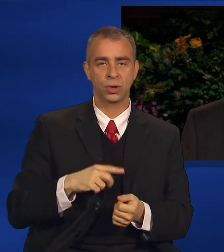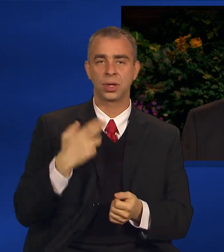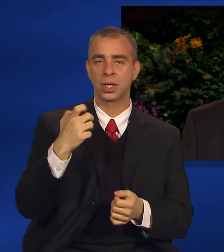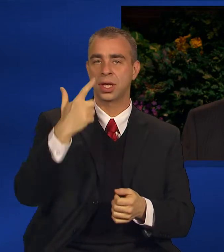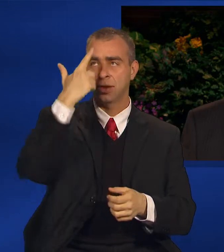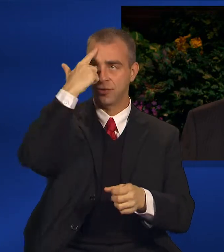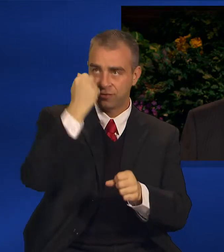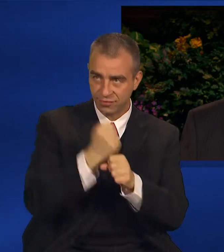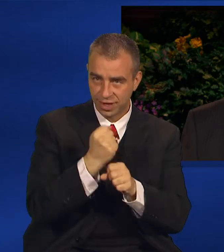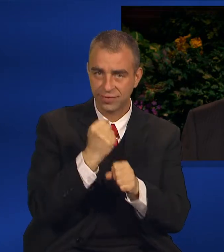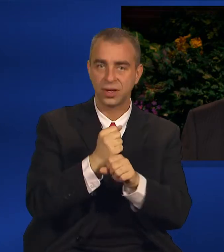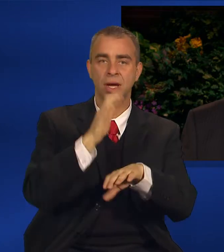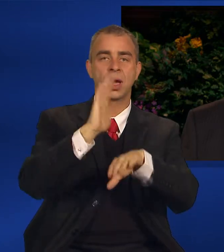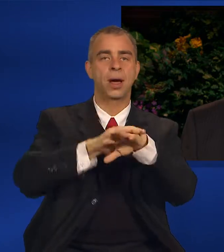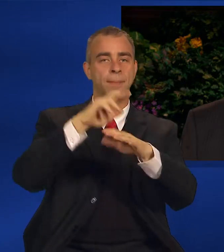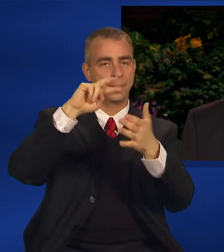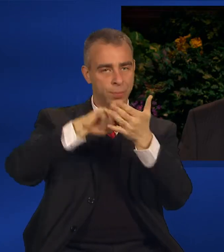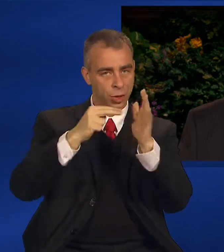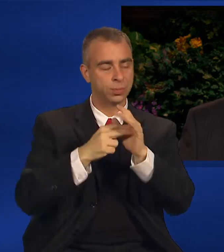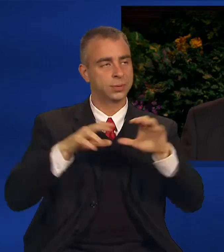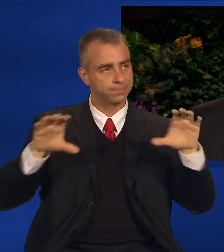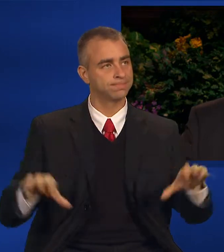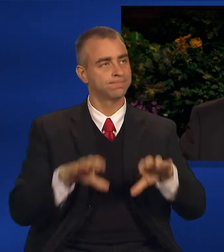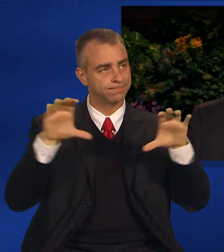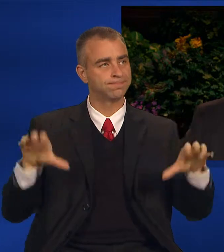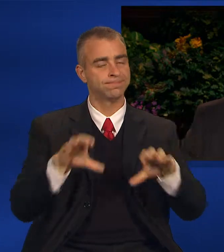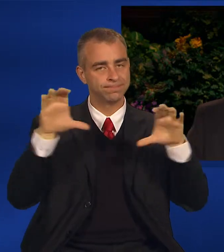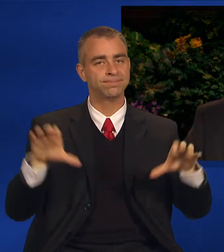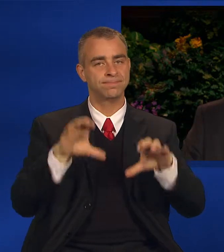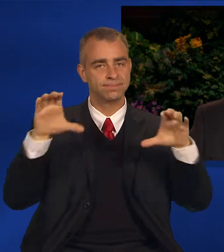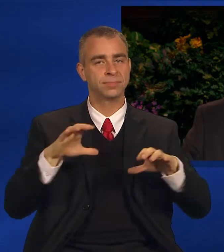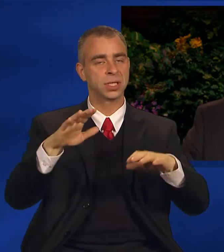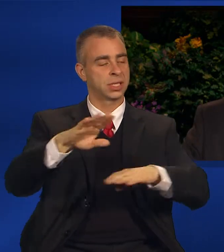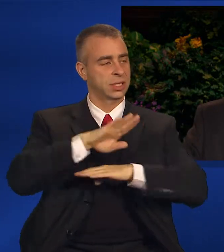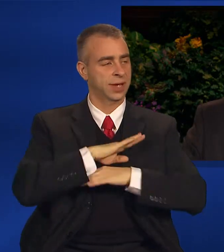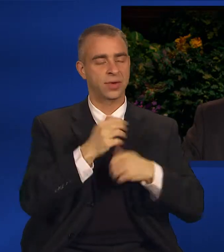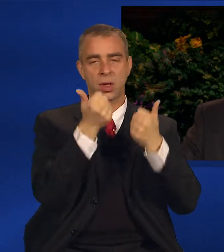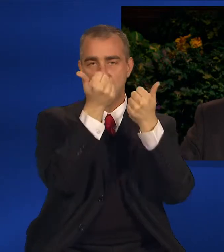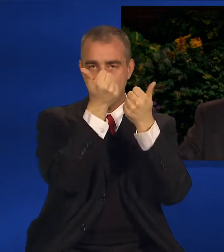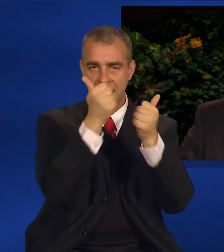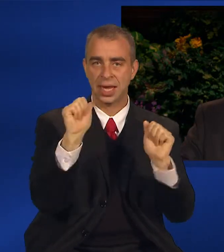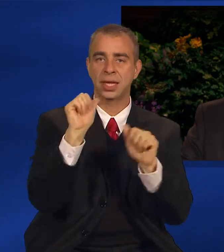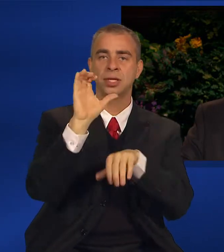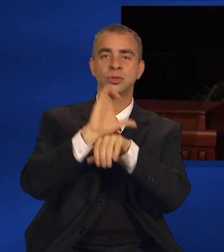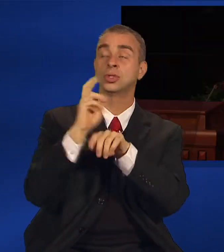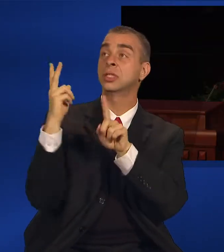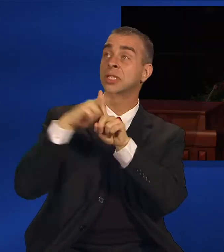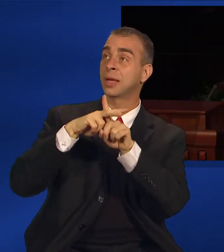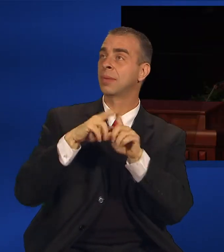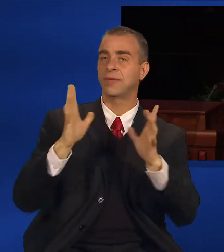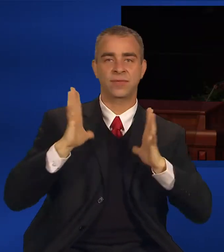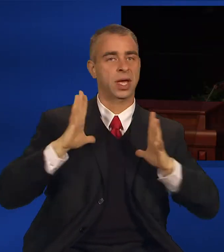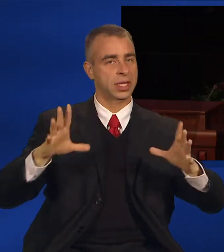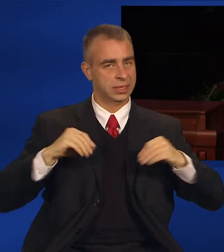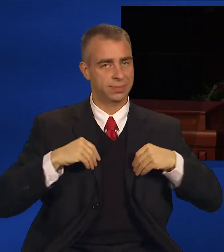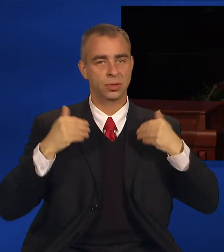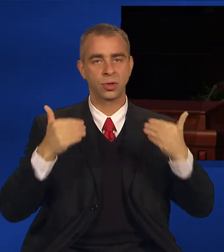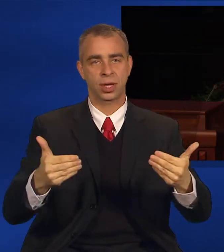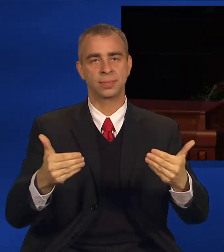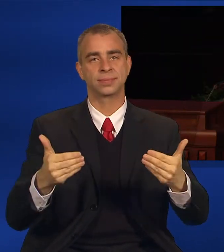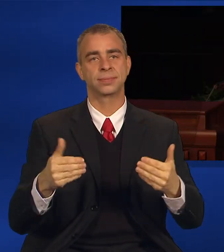and conscientiously fulfilled each assignment given to him. The other man,